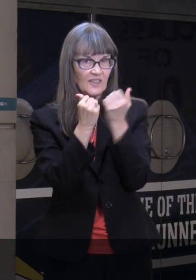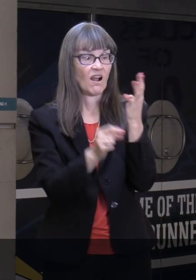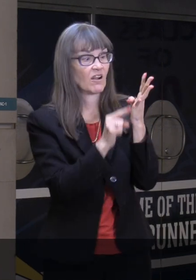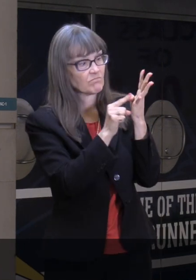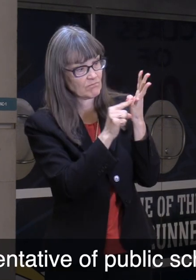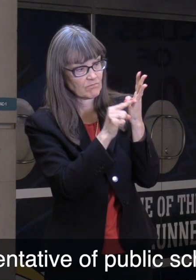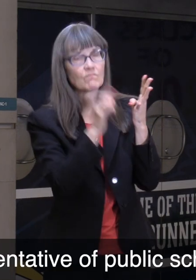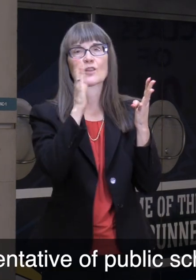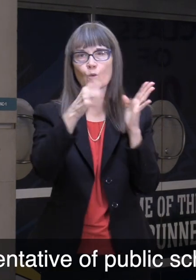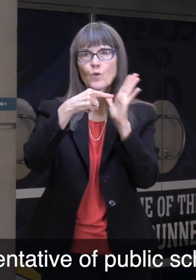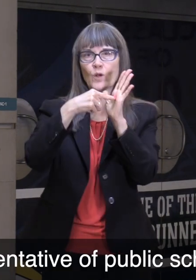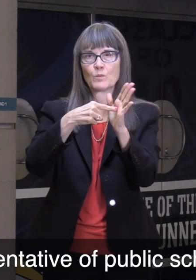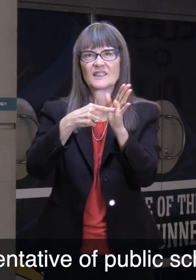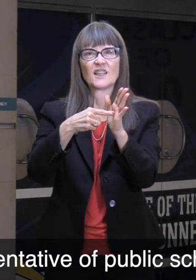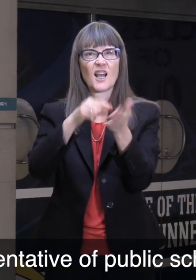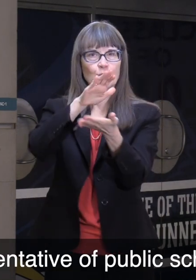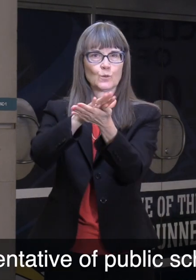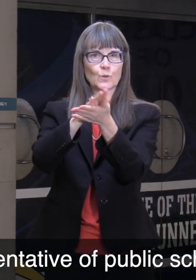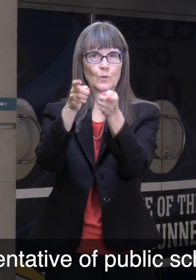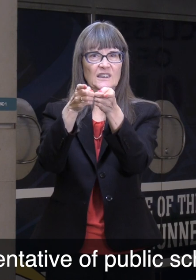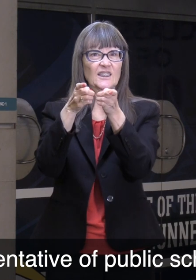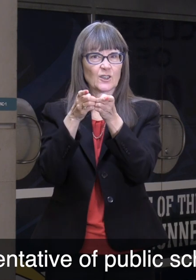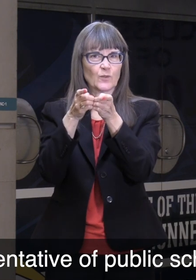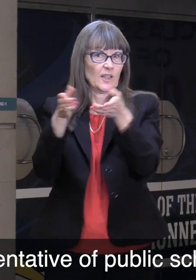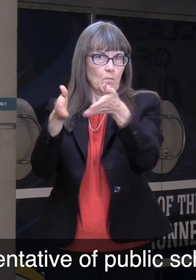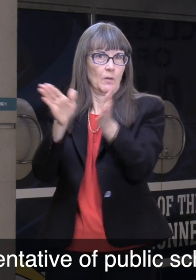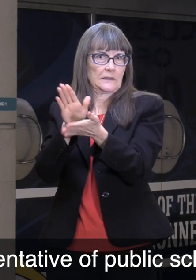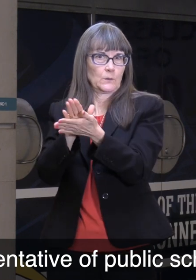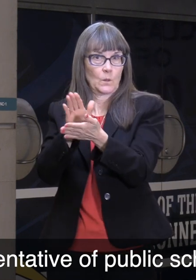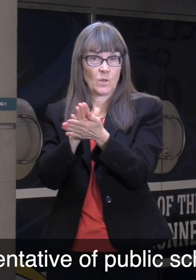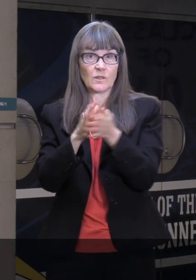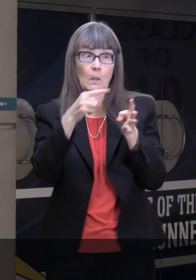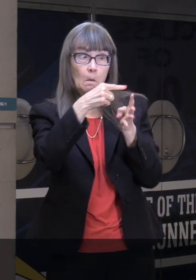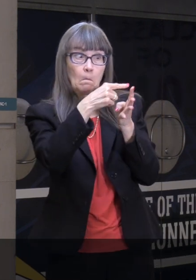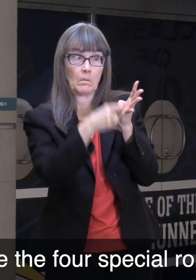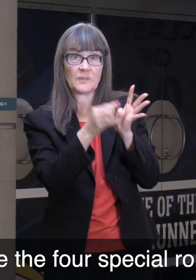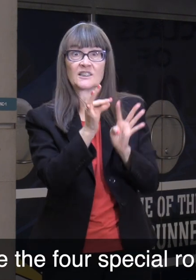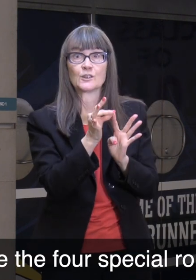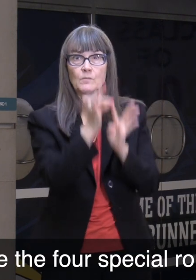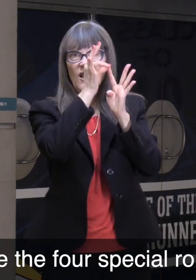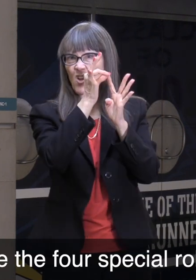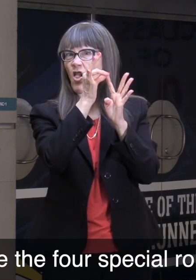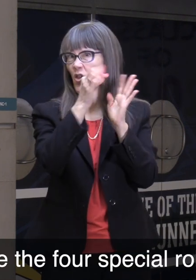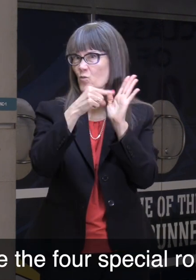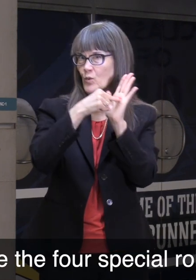and a representative of public school districts. So those are the four special roles